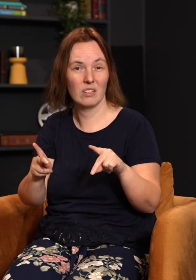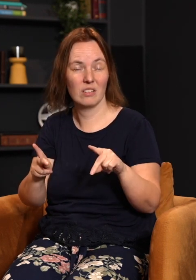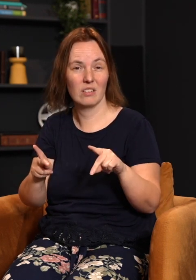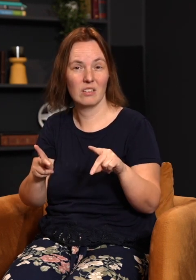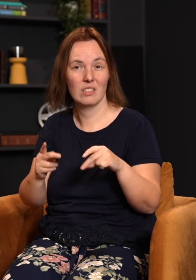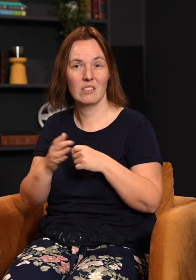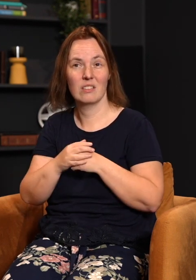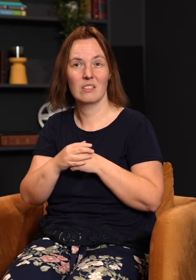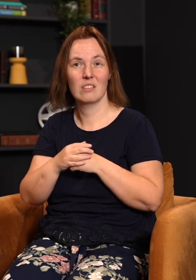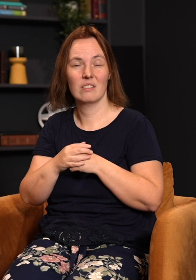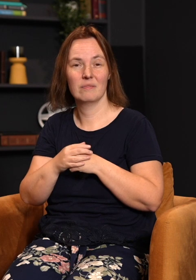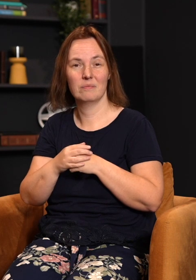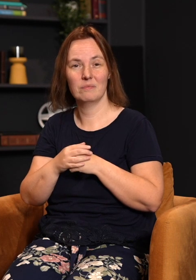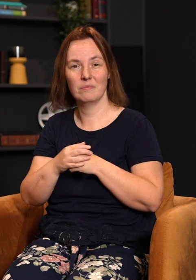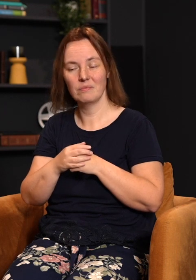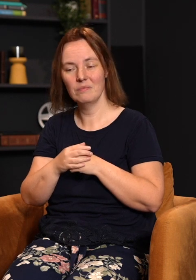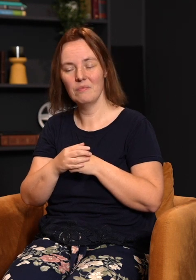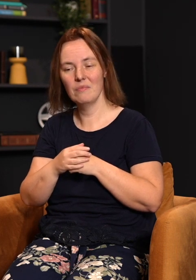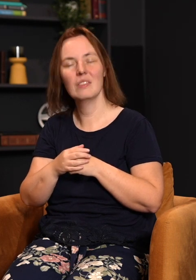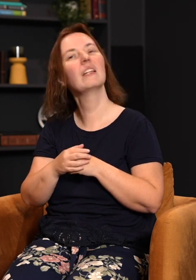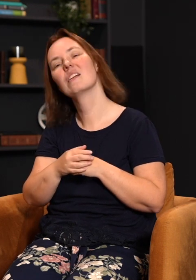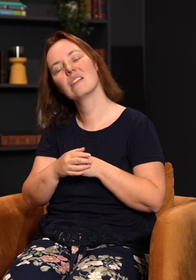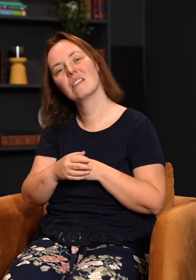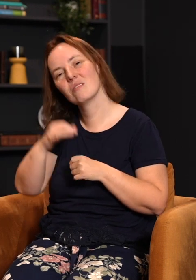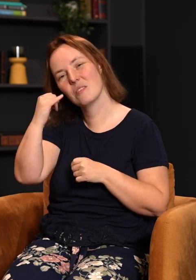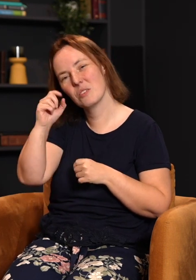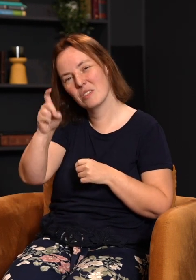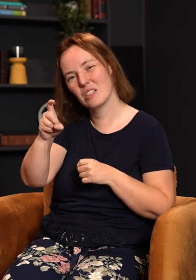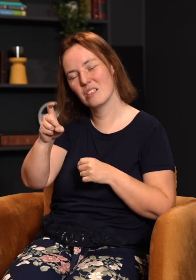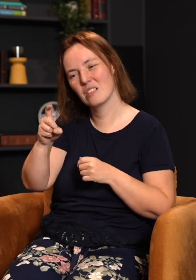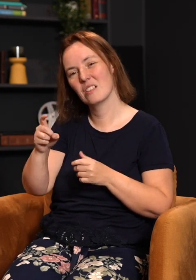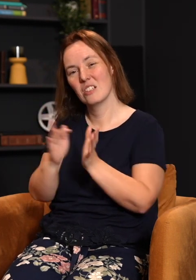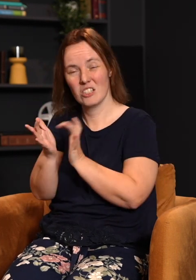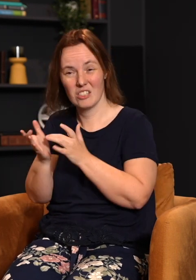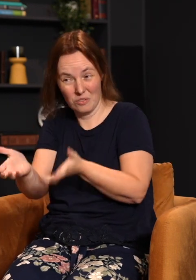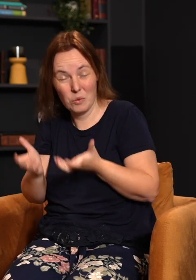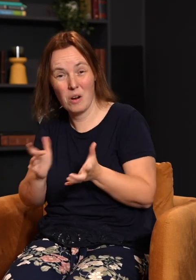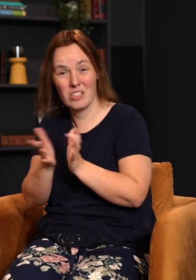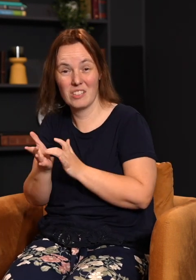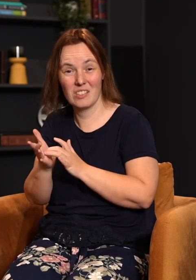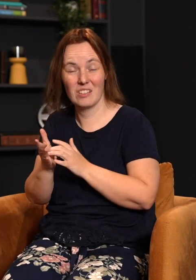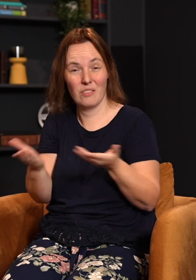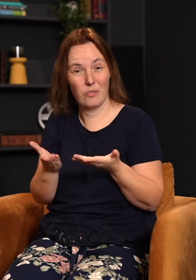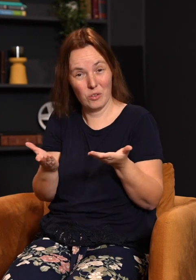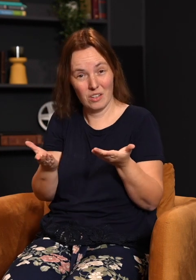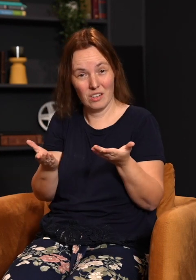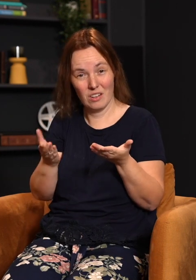come to the Lord's table in conclusion this morning. I'm not going to prolong it. You know whether or not you need Jesus, whether or not you want Jesus. But if you're here this morning saying,